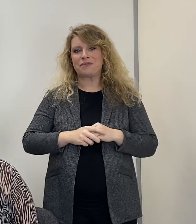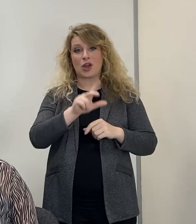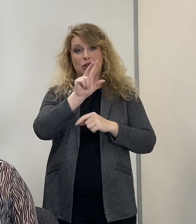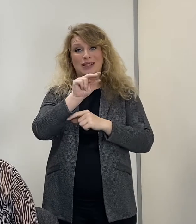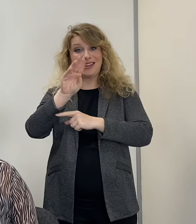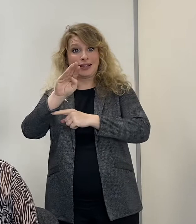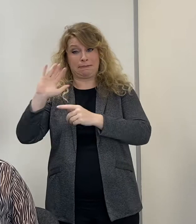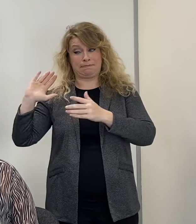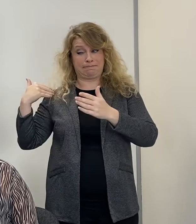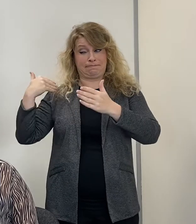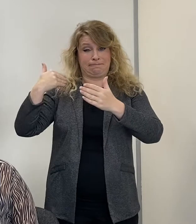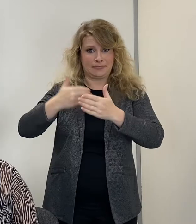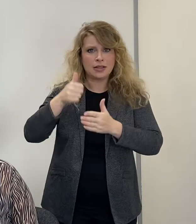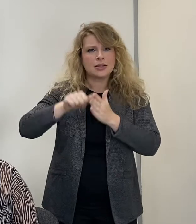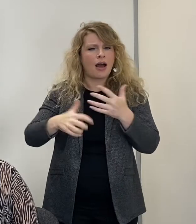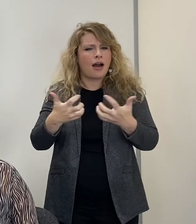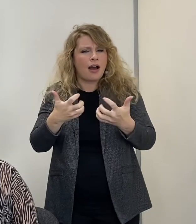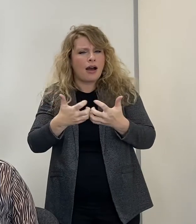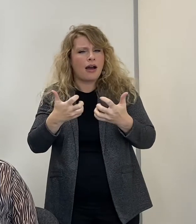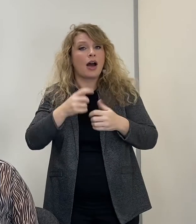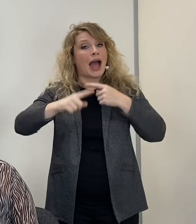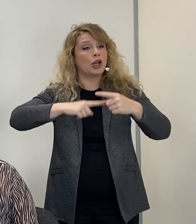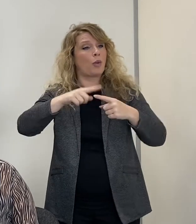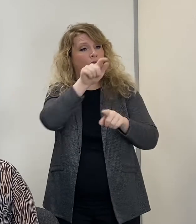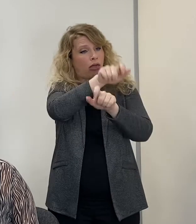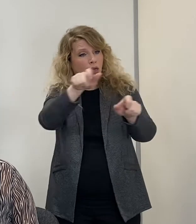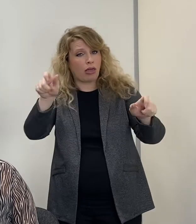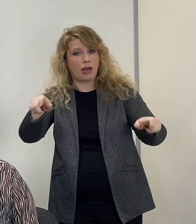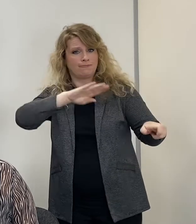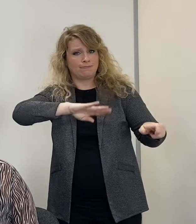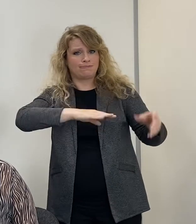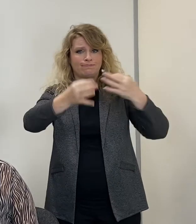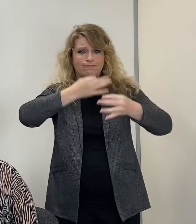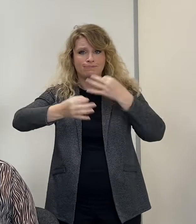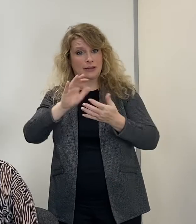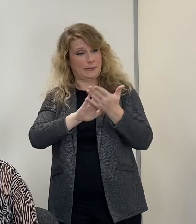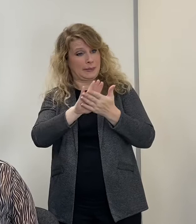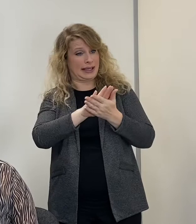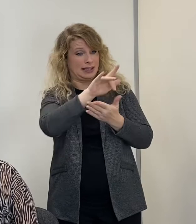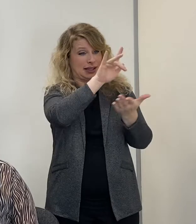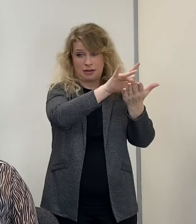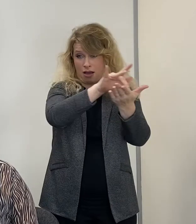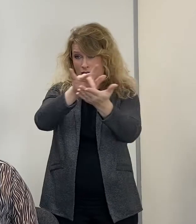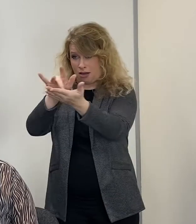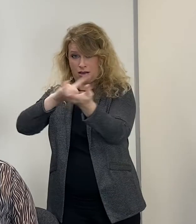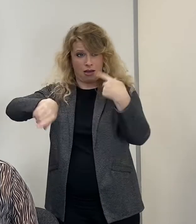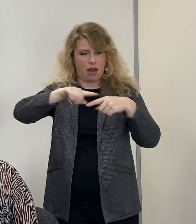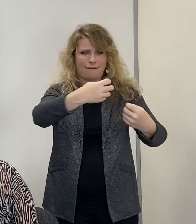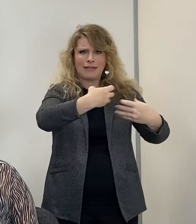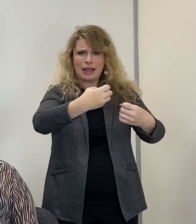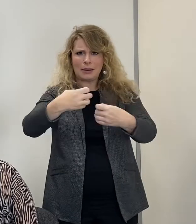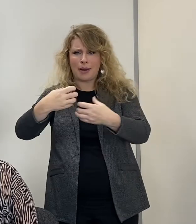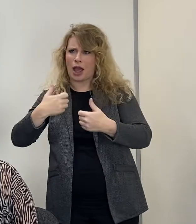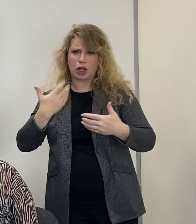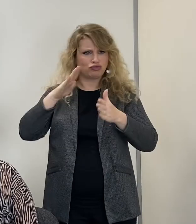2019 began with our annual customer satisfaction questionnaire. This allowed our centres to give us feedback regarding their experience of